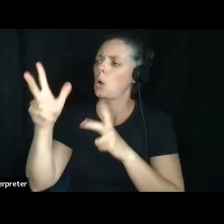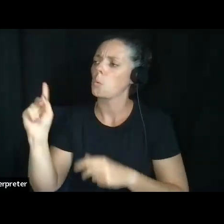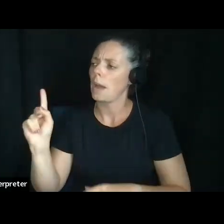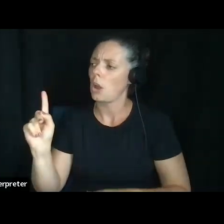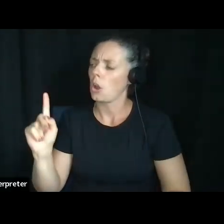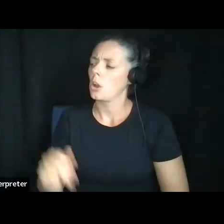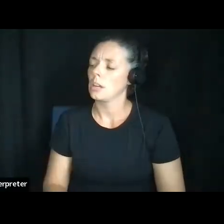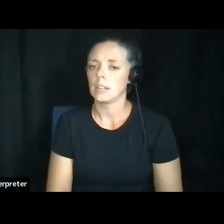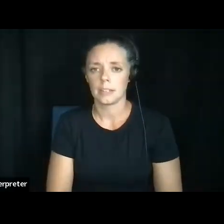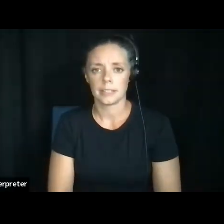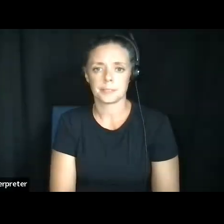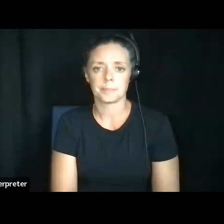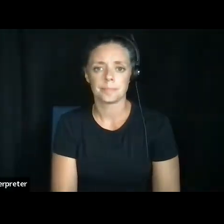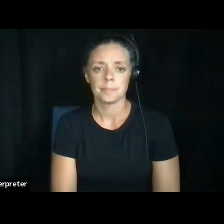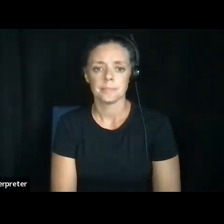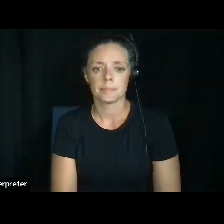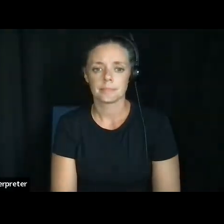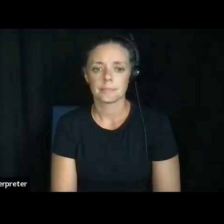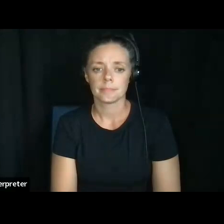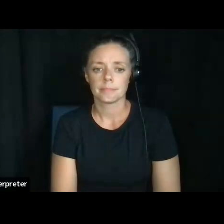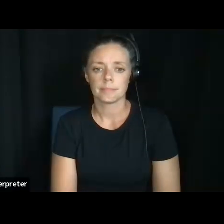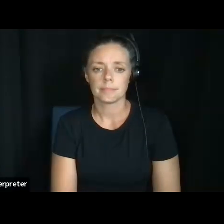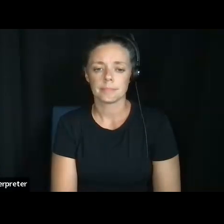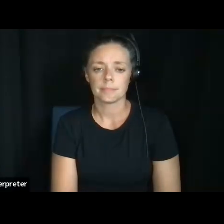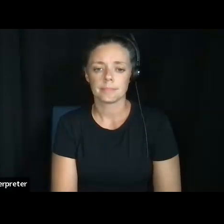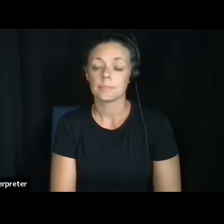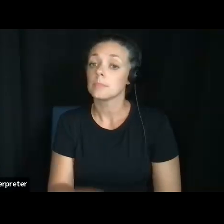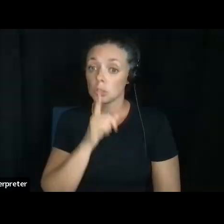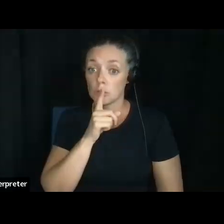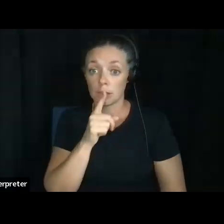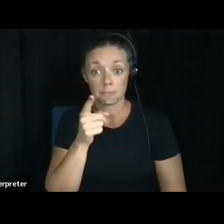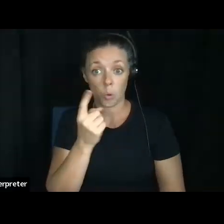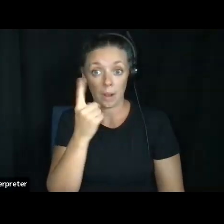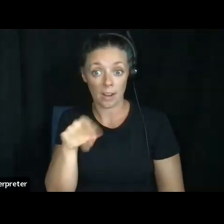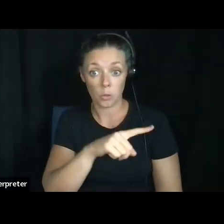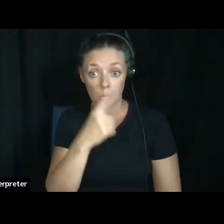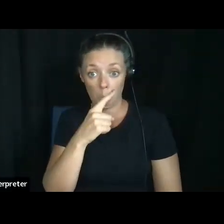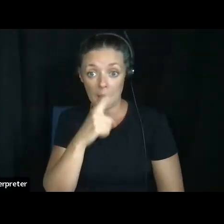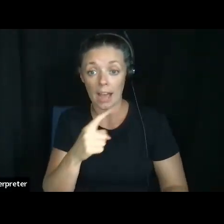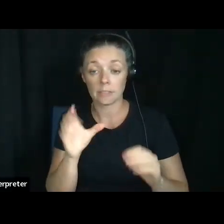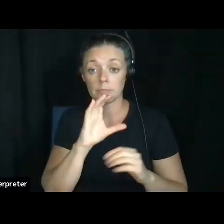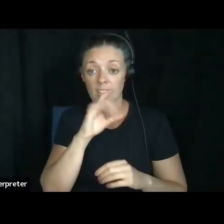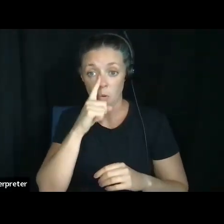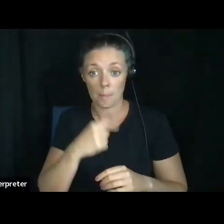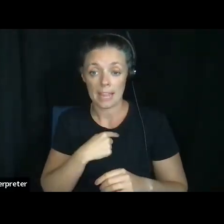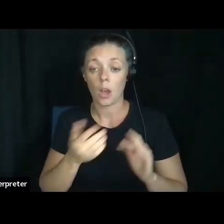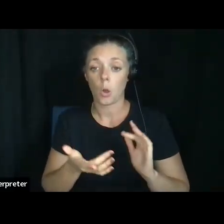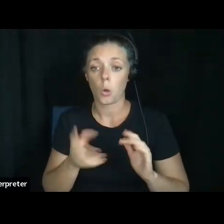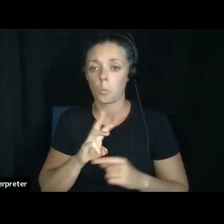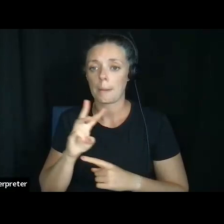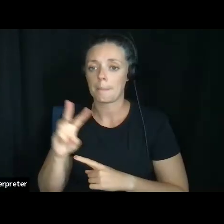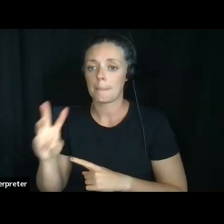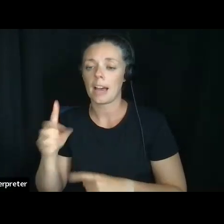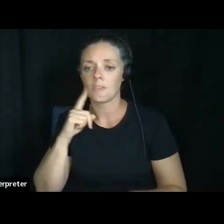that everybody can have access to it? Sure. Can one of you look up the, um, webpage for, um, DLCV